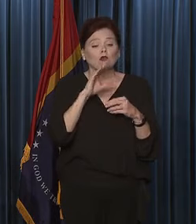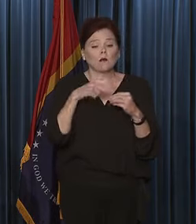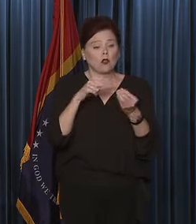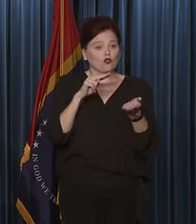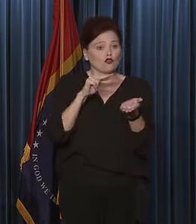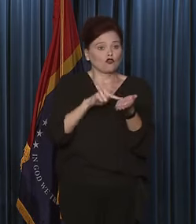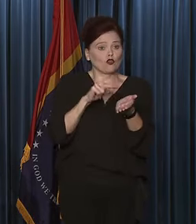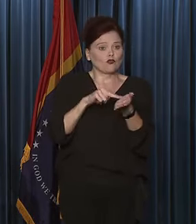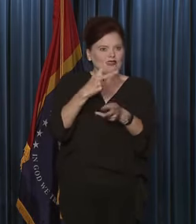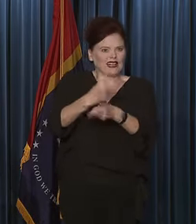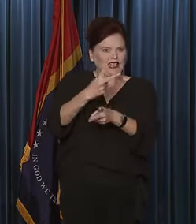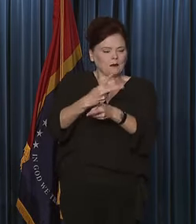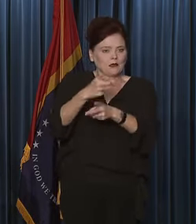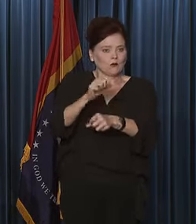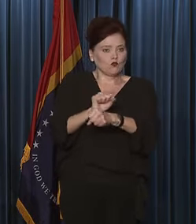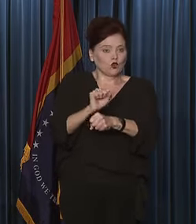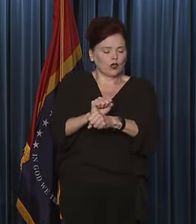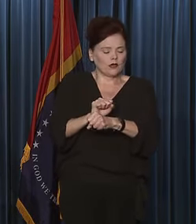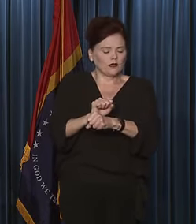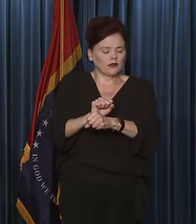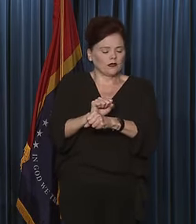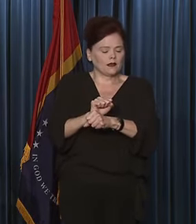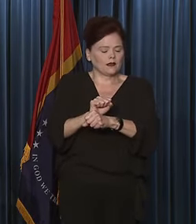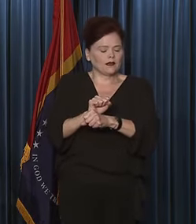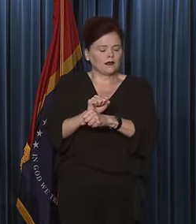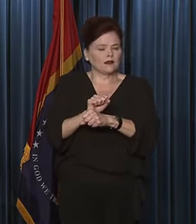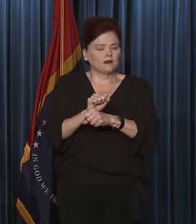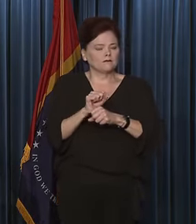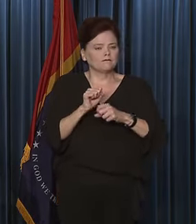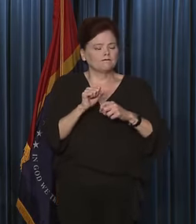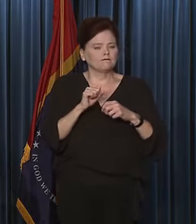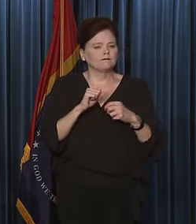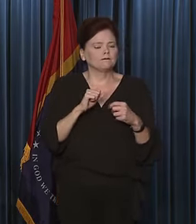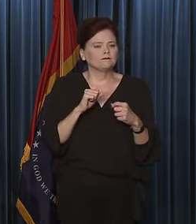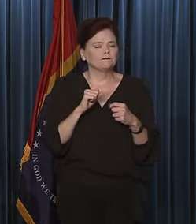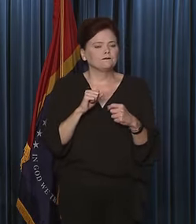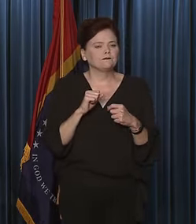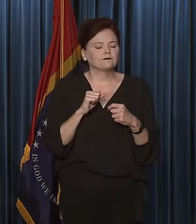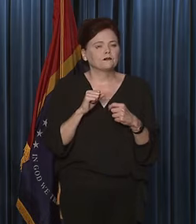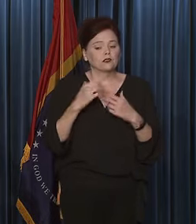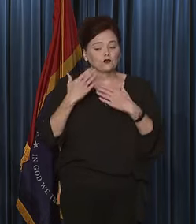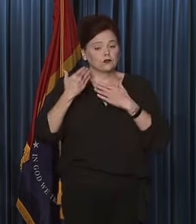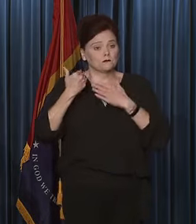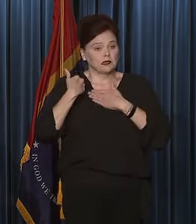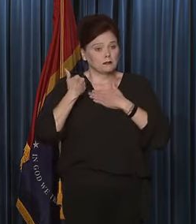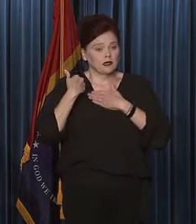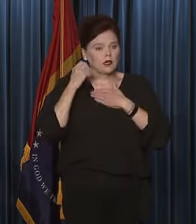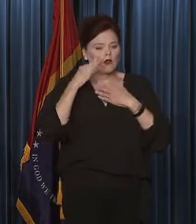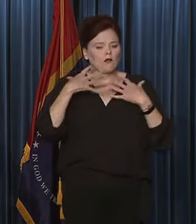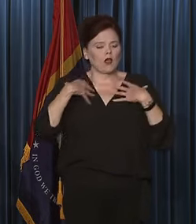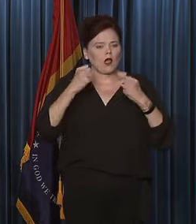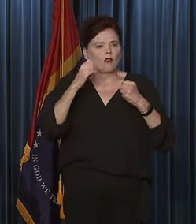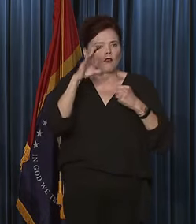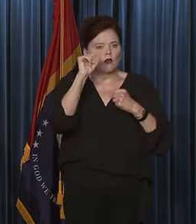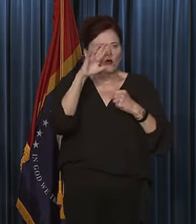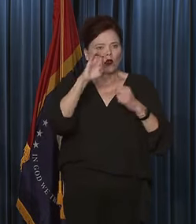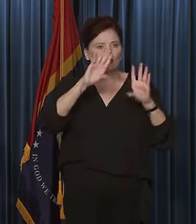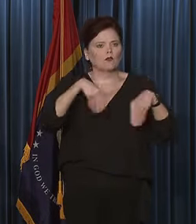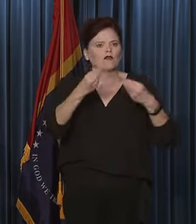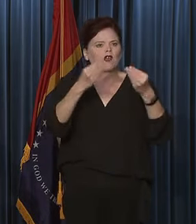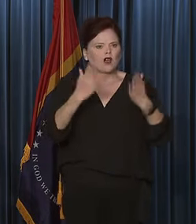retention is it is the responsibility of the health care provider